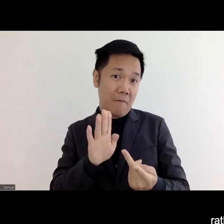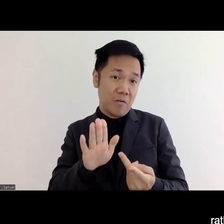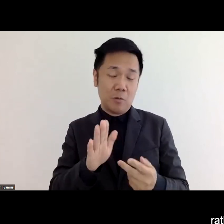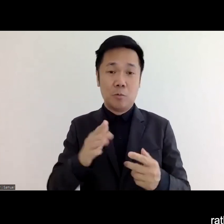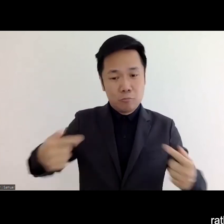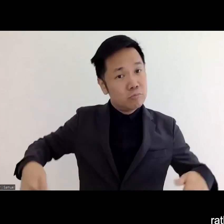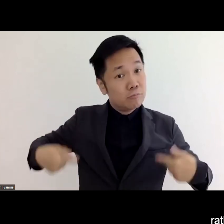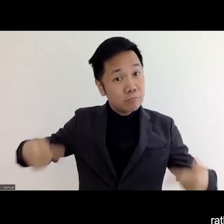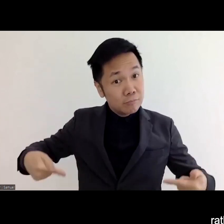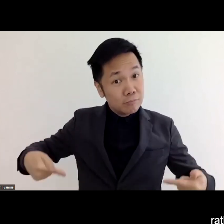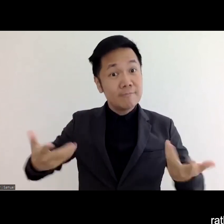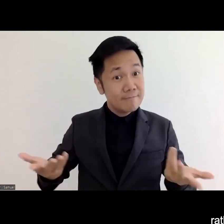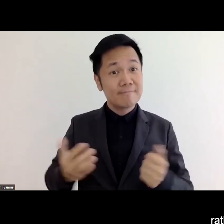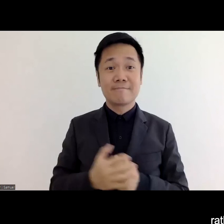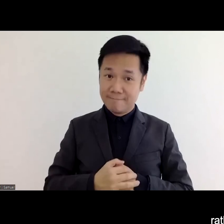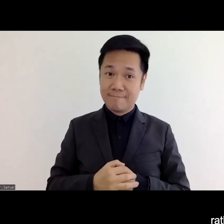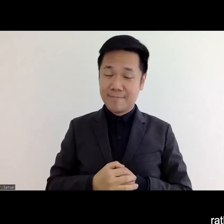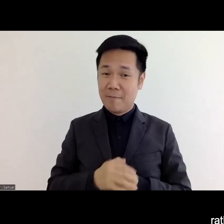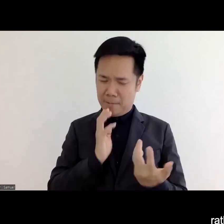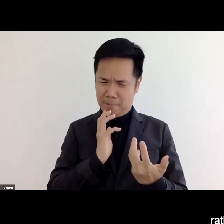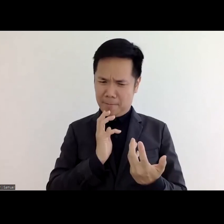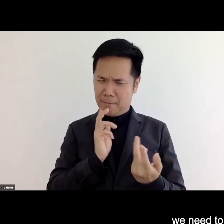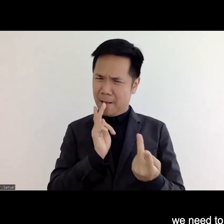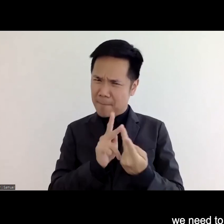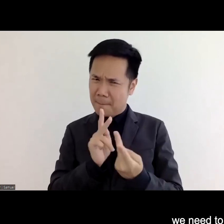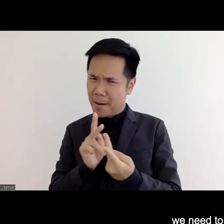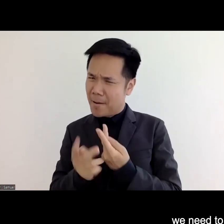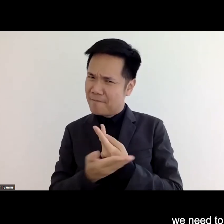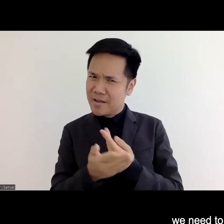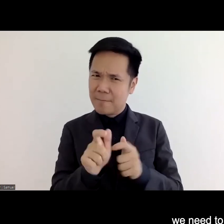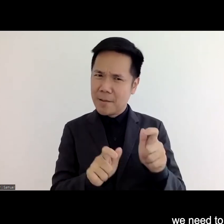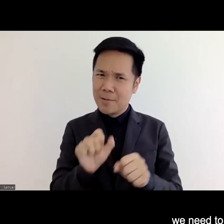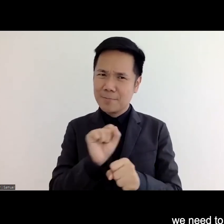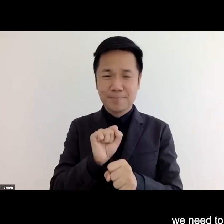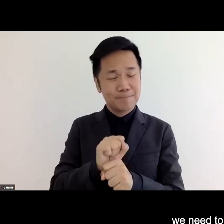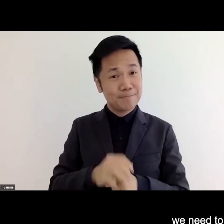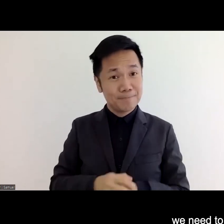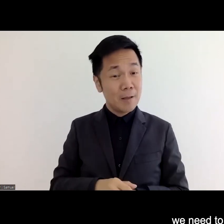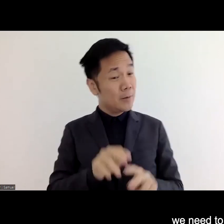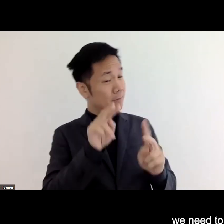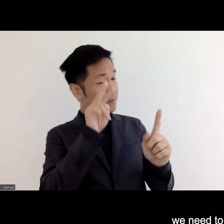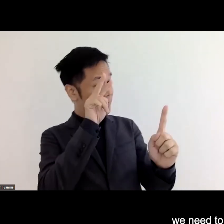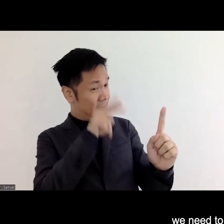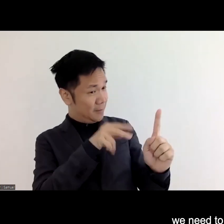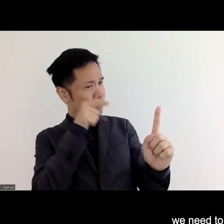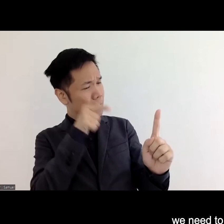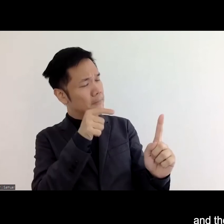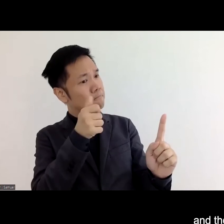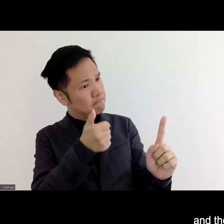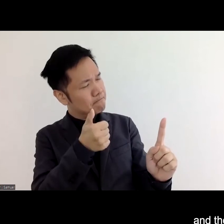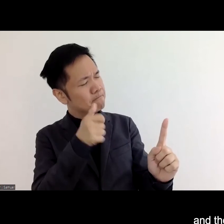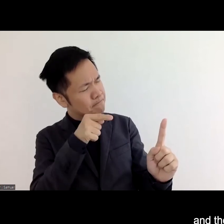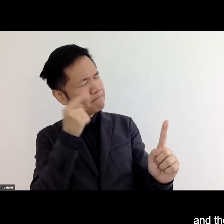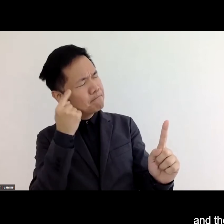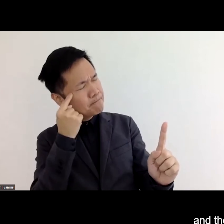rather than uh what the person with disabilities cannot do we need to see what they can do and we need to uh prepare the list